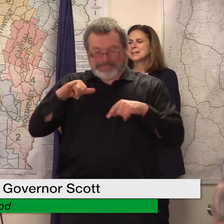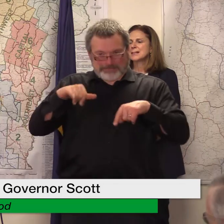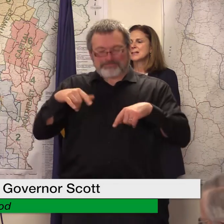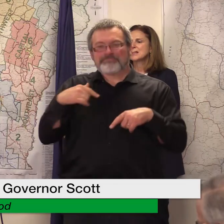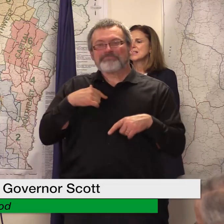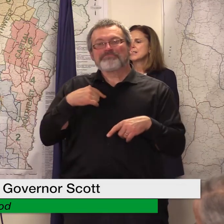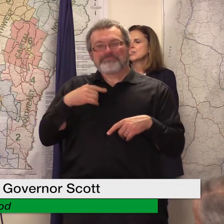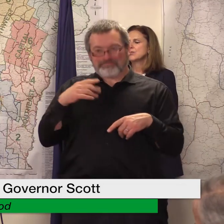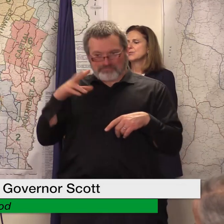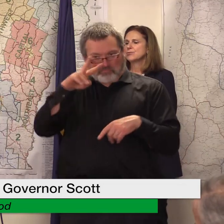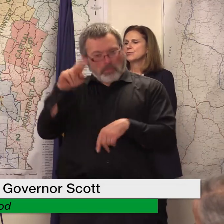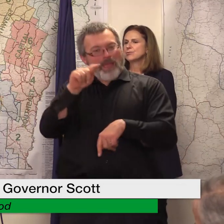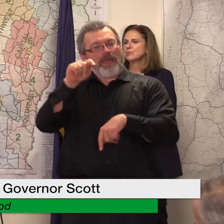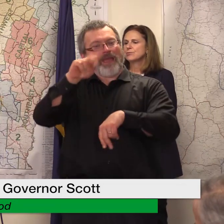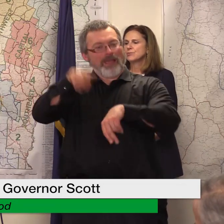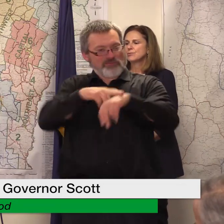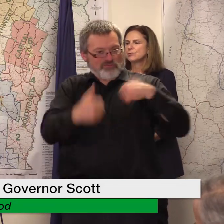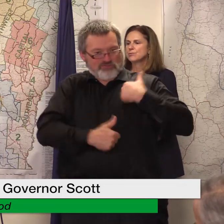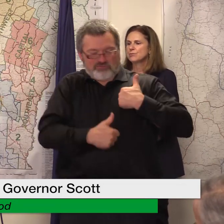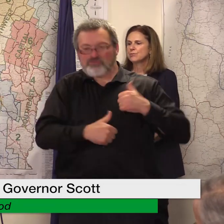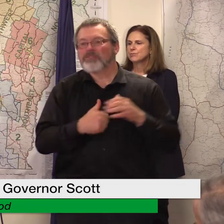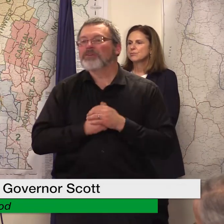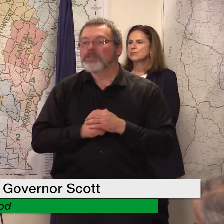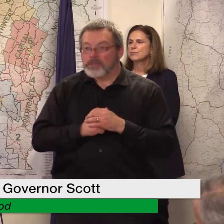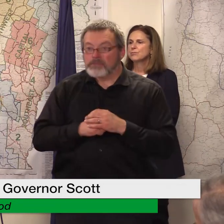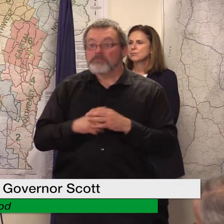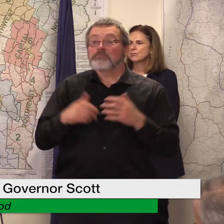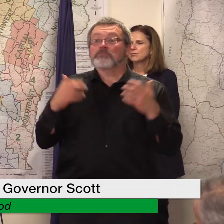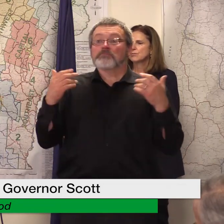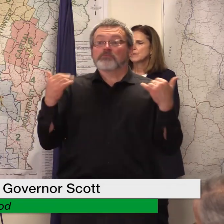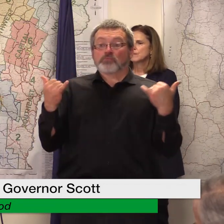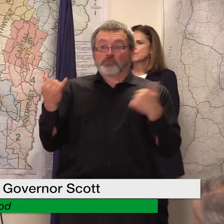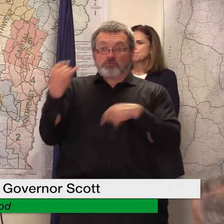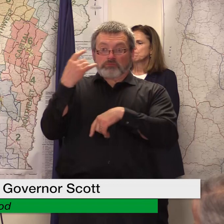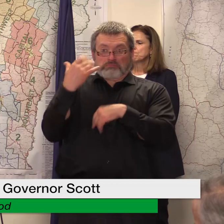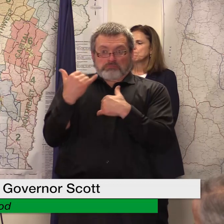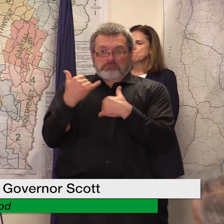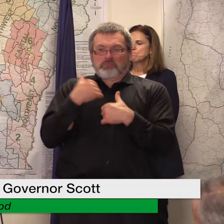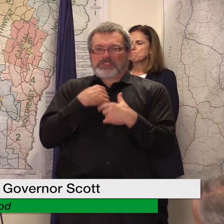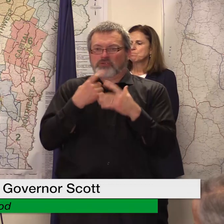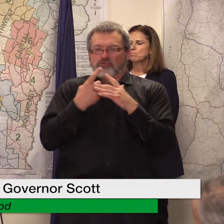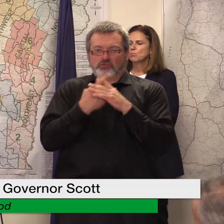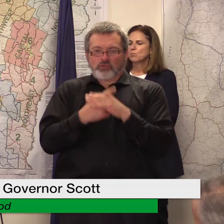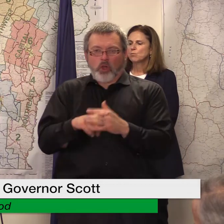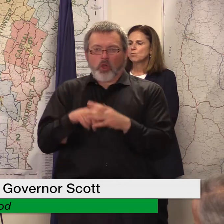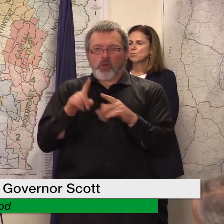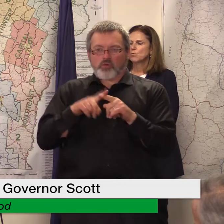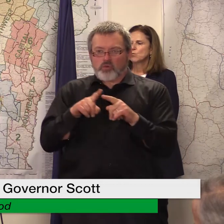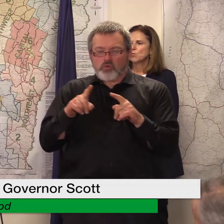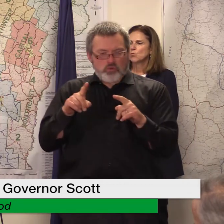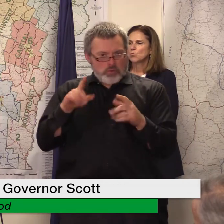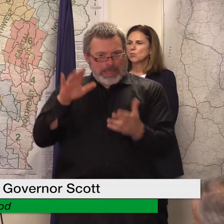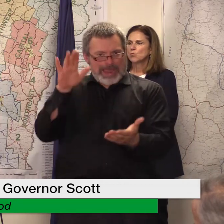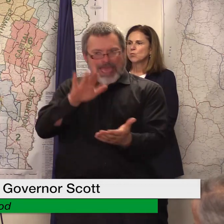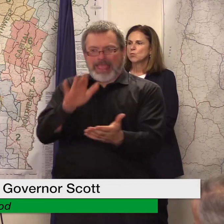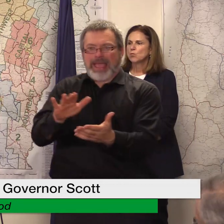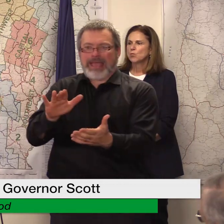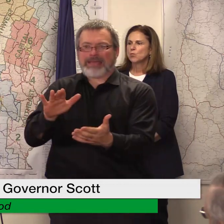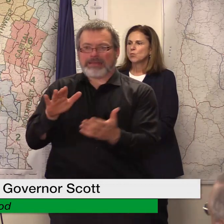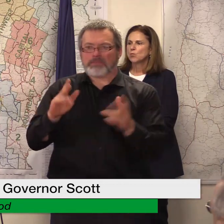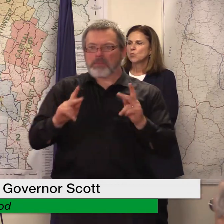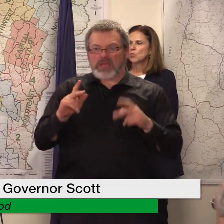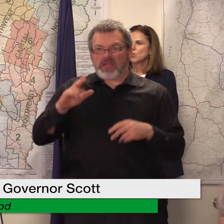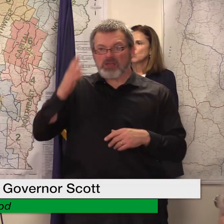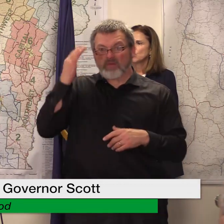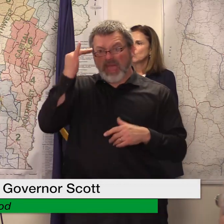guard um so we are starting to stand down some of our troops currently we have 57 um